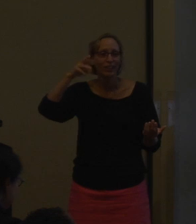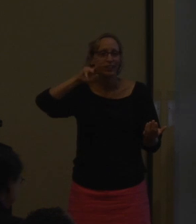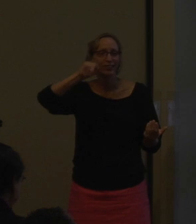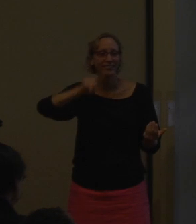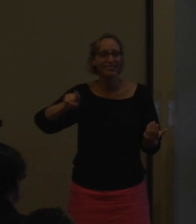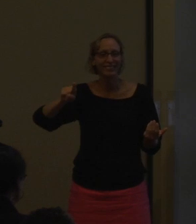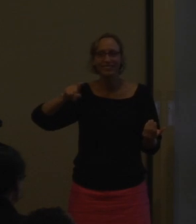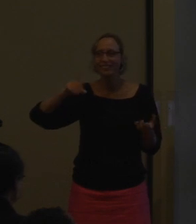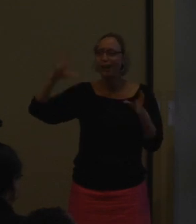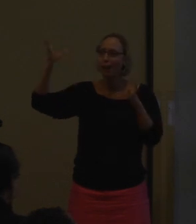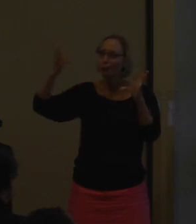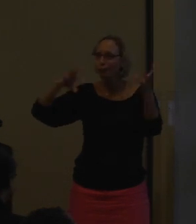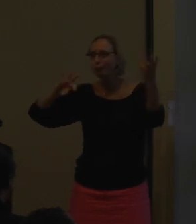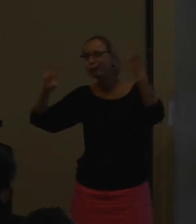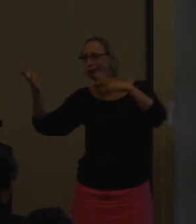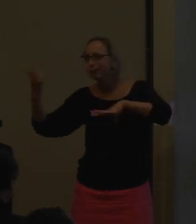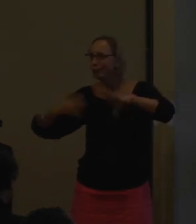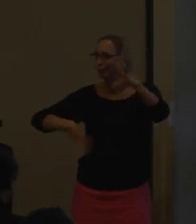4.0 HRZs.